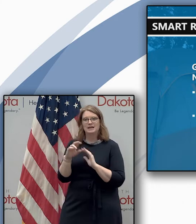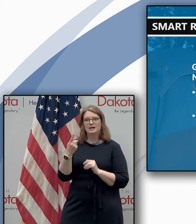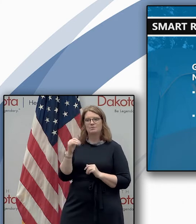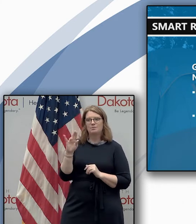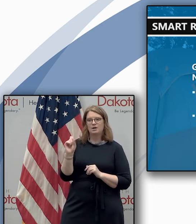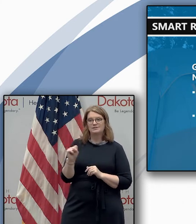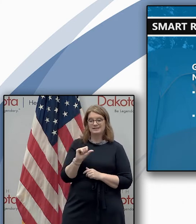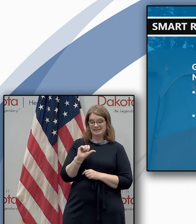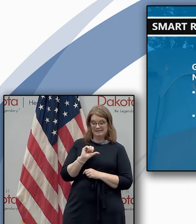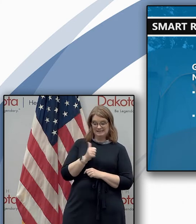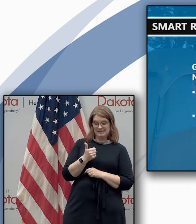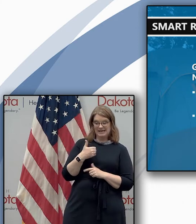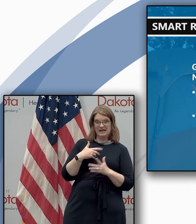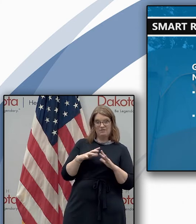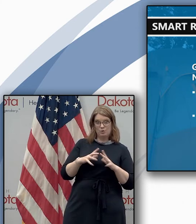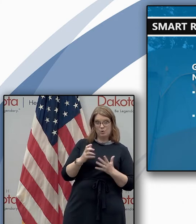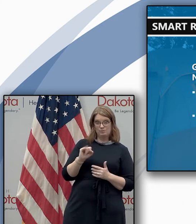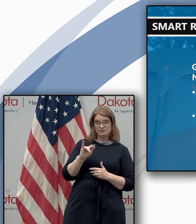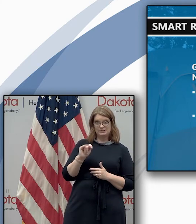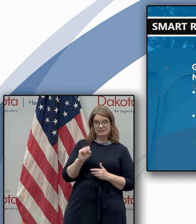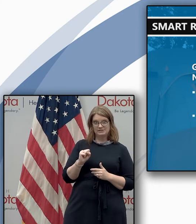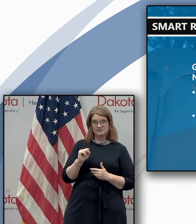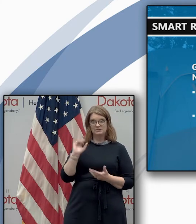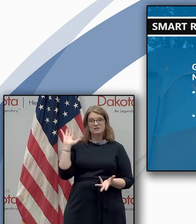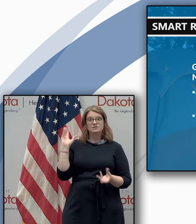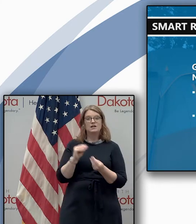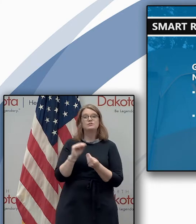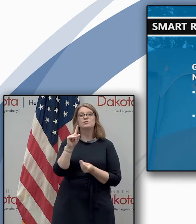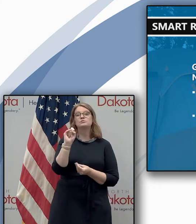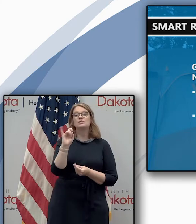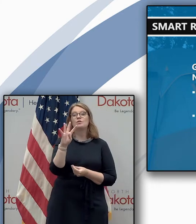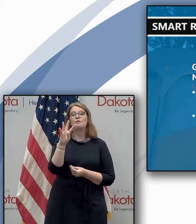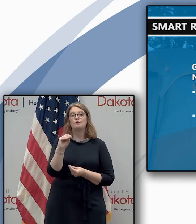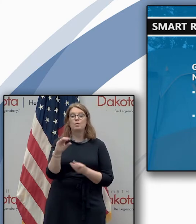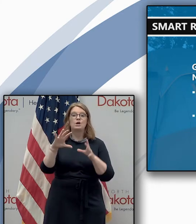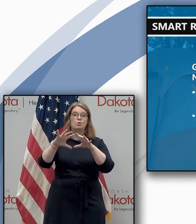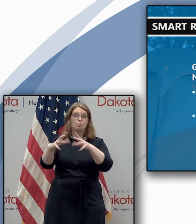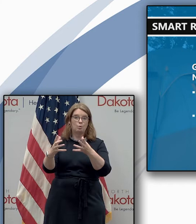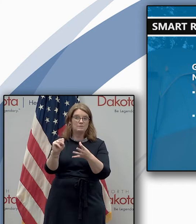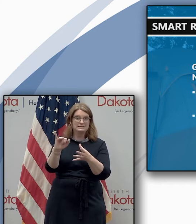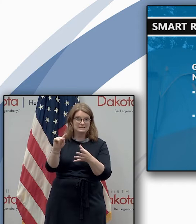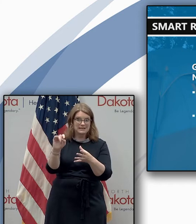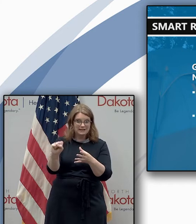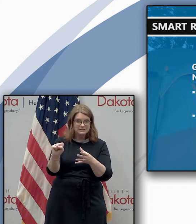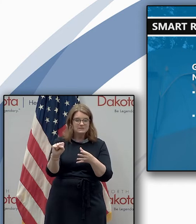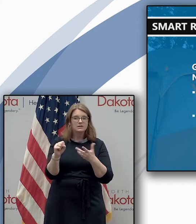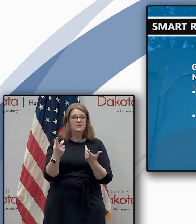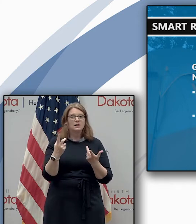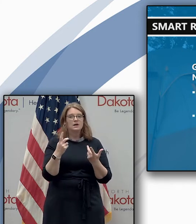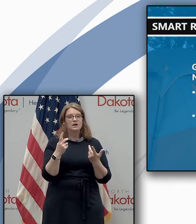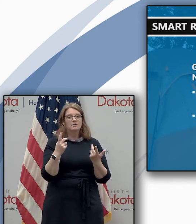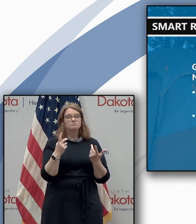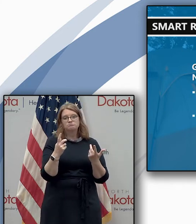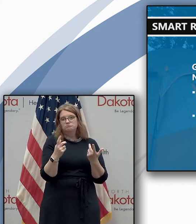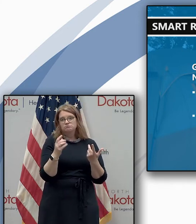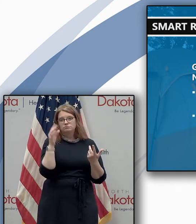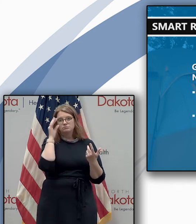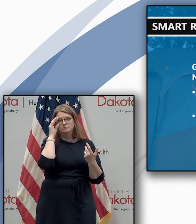state parks have group sites there's 140 group sites at those state parks and again if you want to